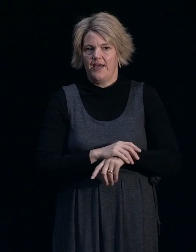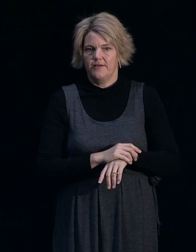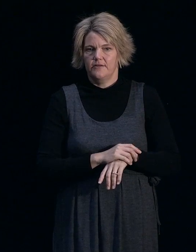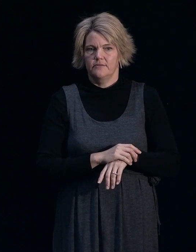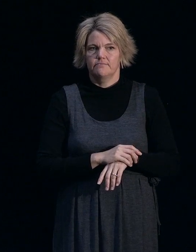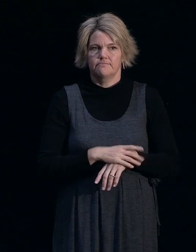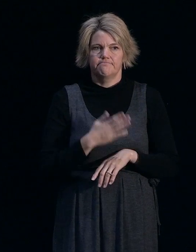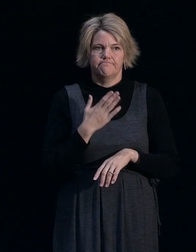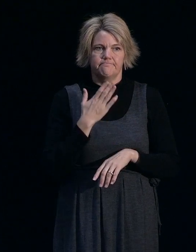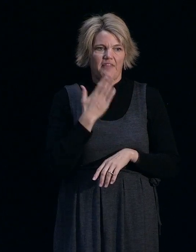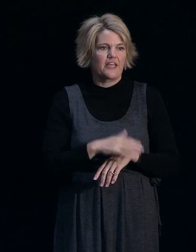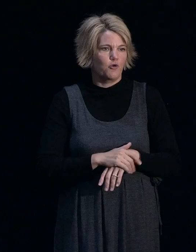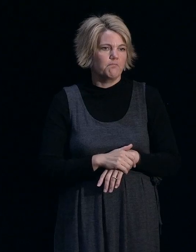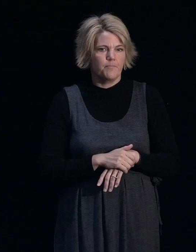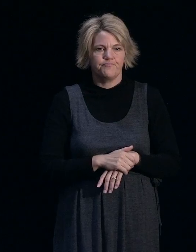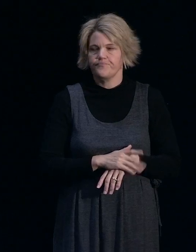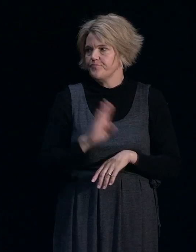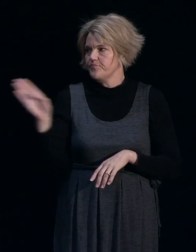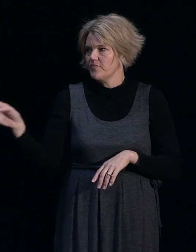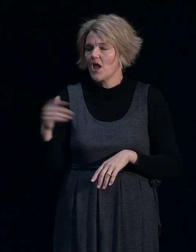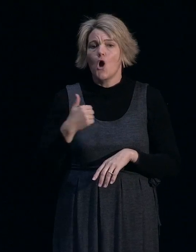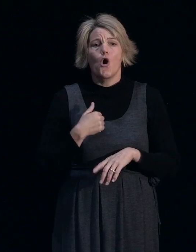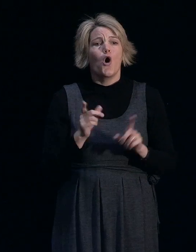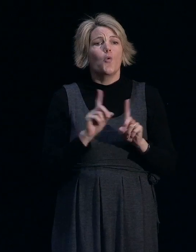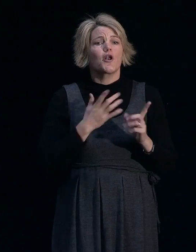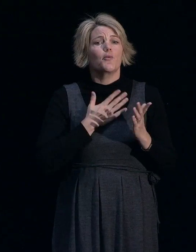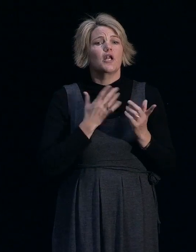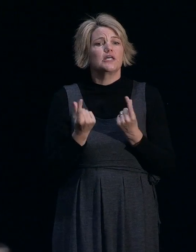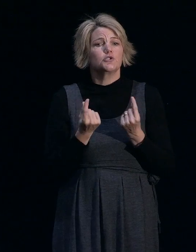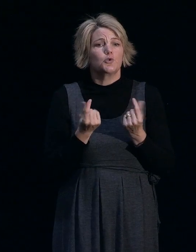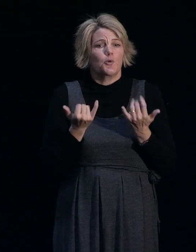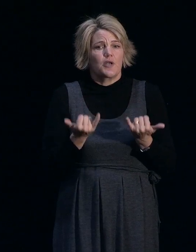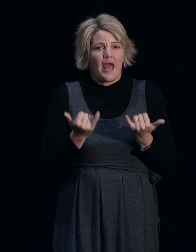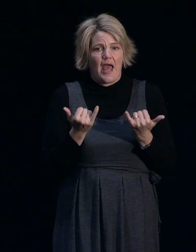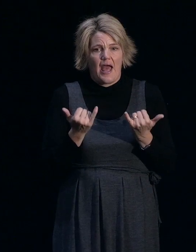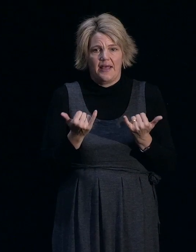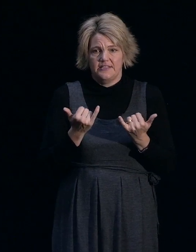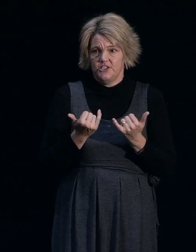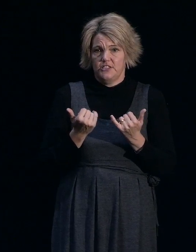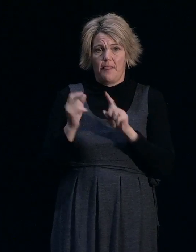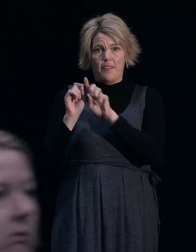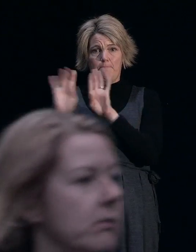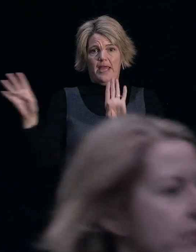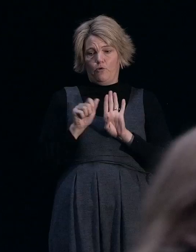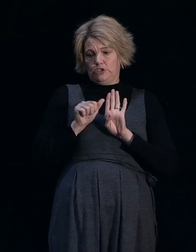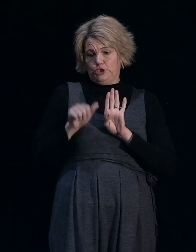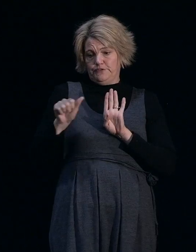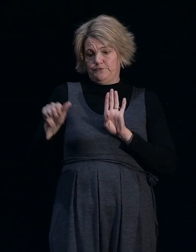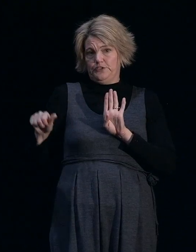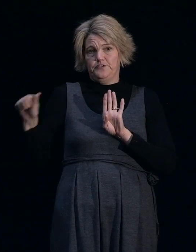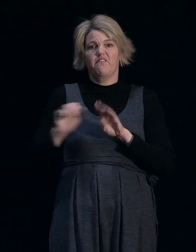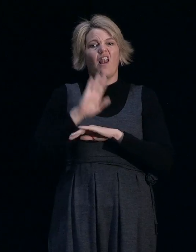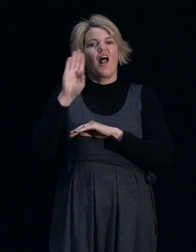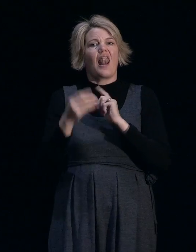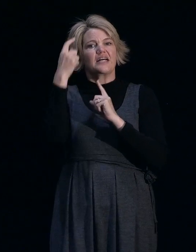Thank you. All right. So what I'd like to do is just quickly go across the panel. I just think last thoughts that